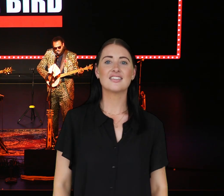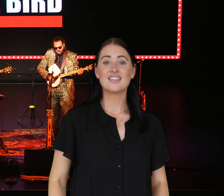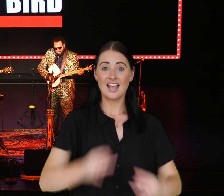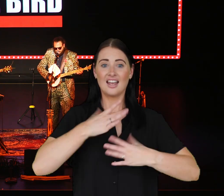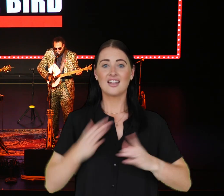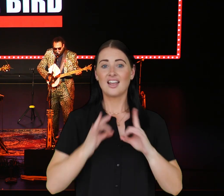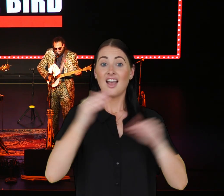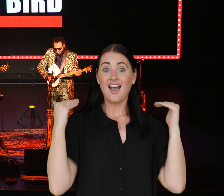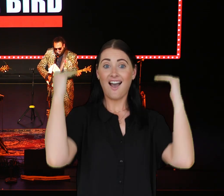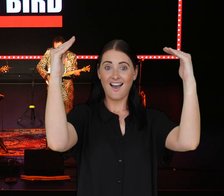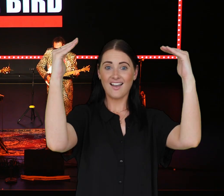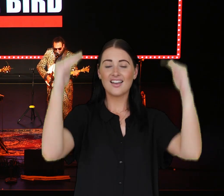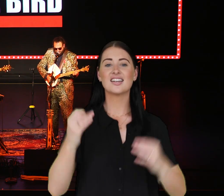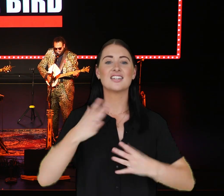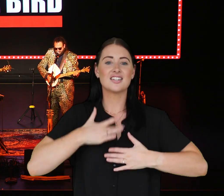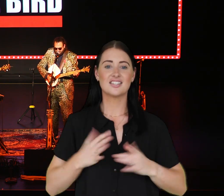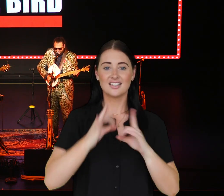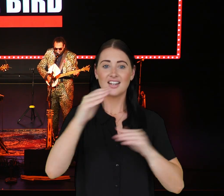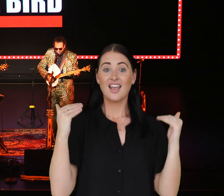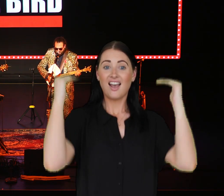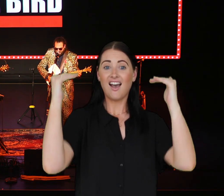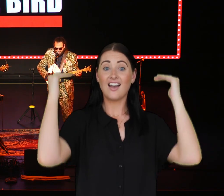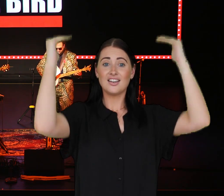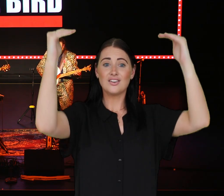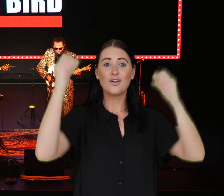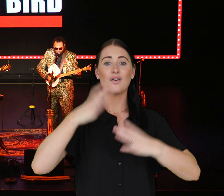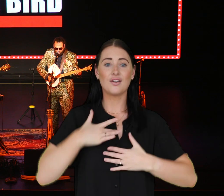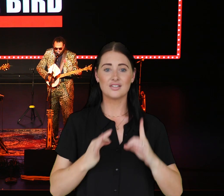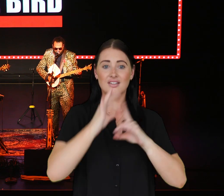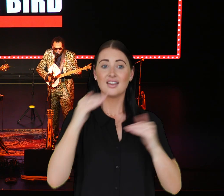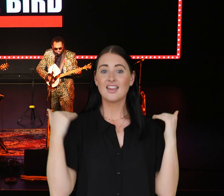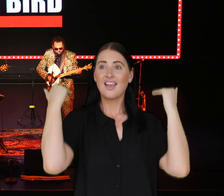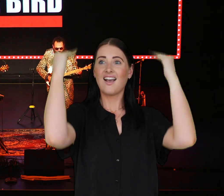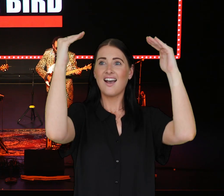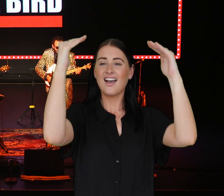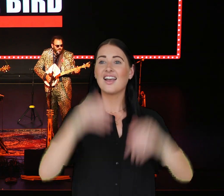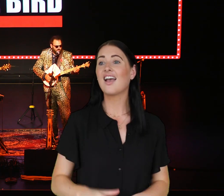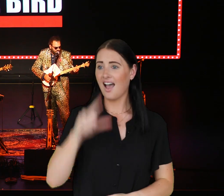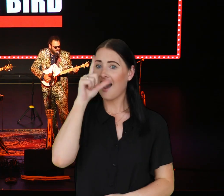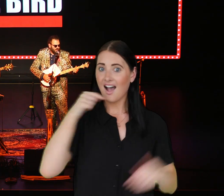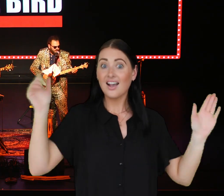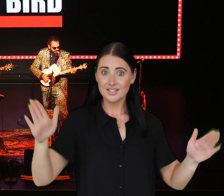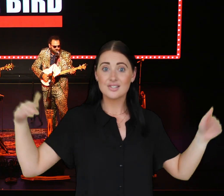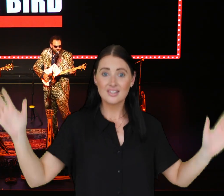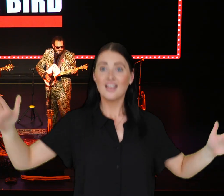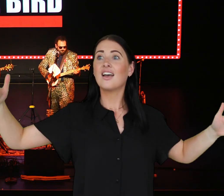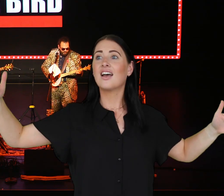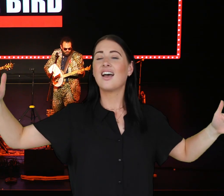Taking it high Taking it high Taking it higher As high as we can fly